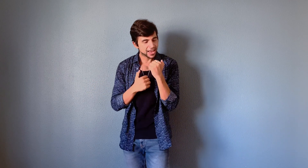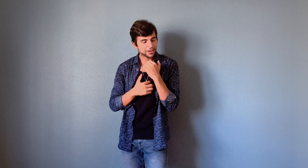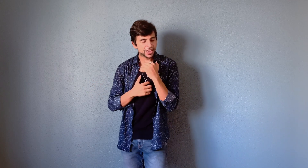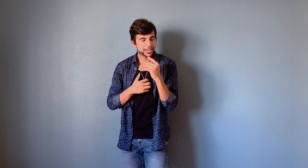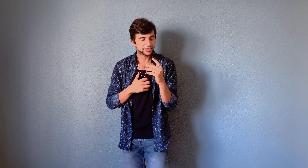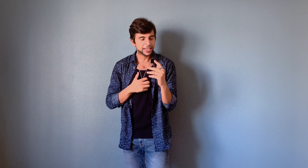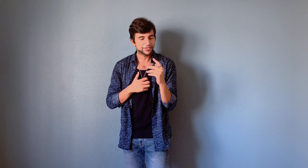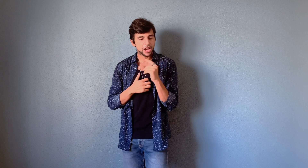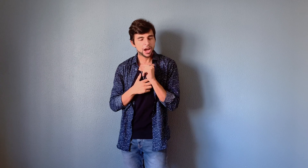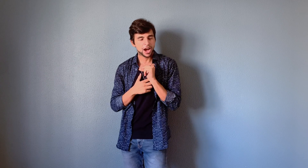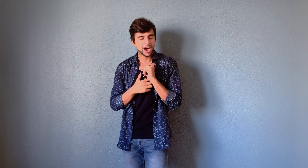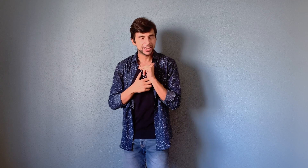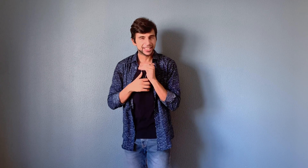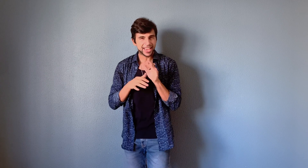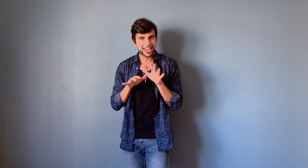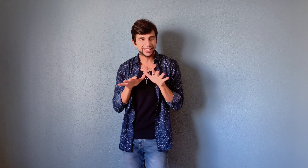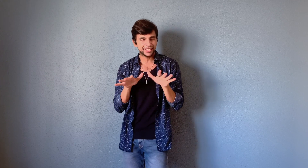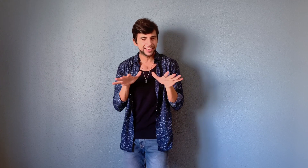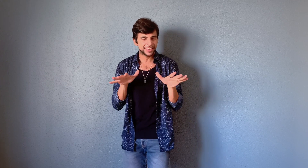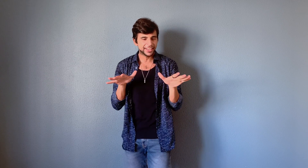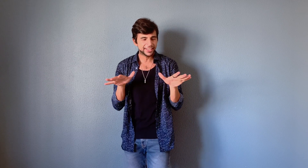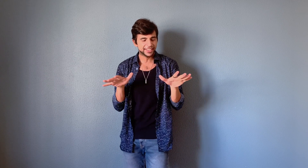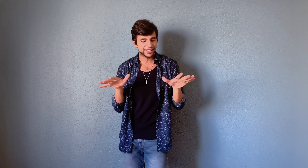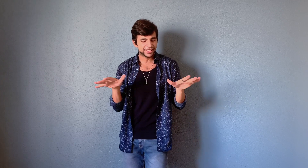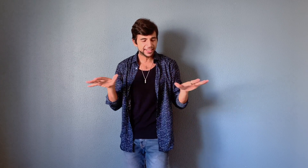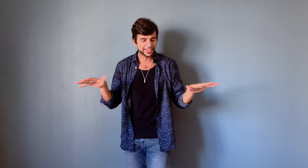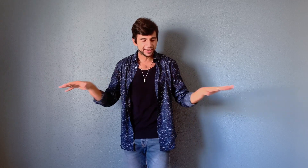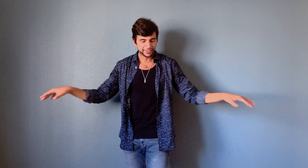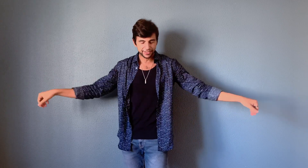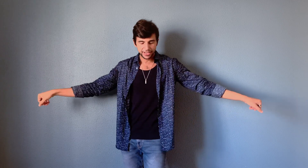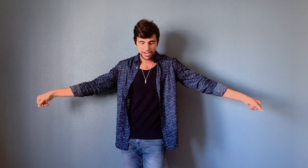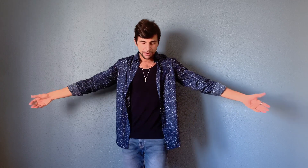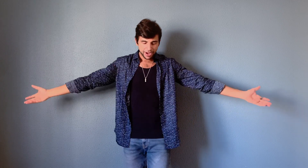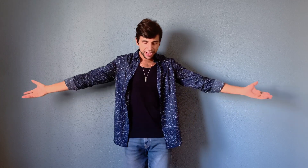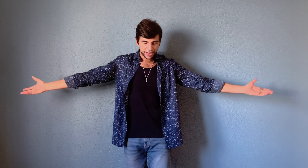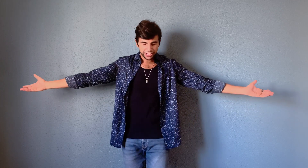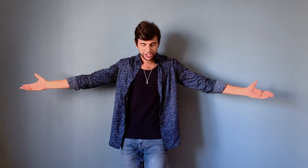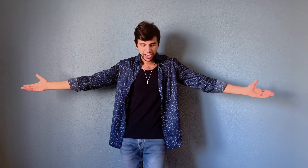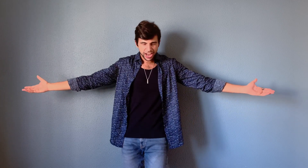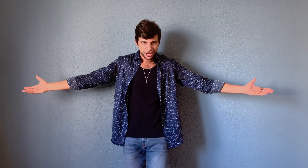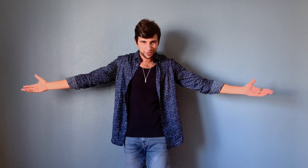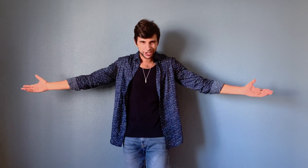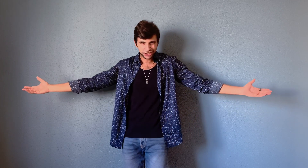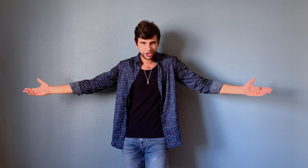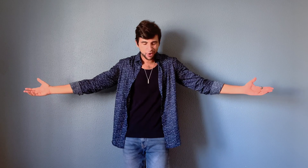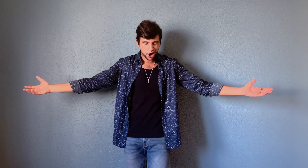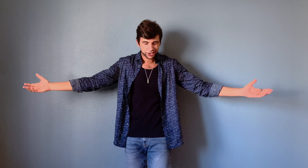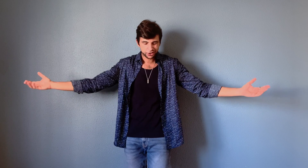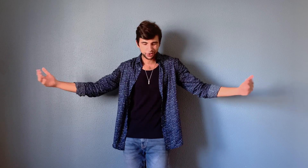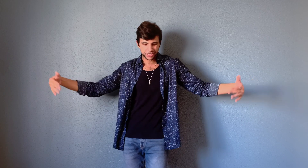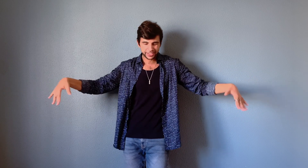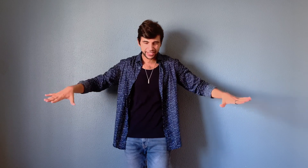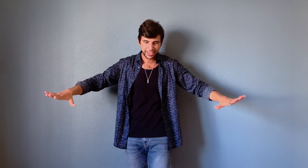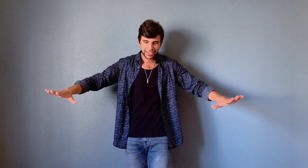I will give my heart gladly But each day when she walks to the sea